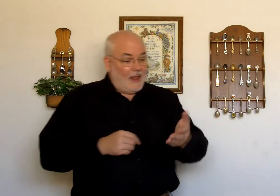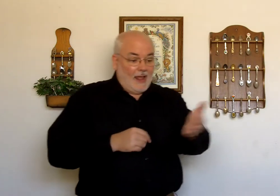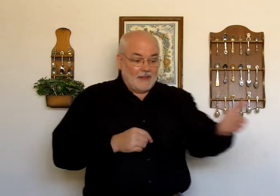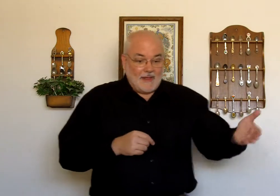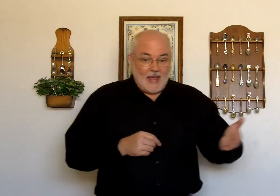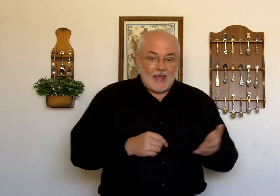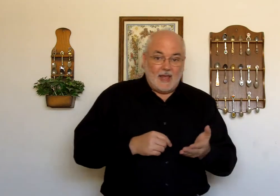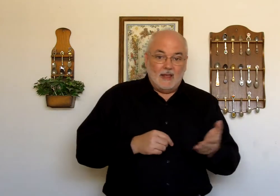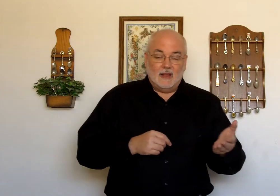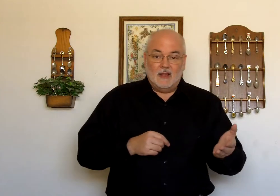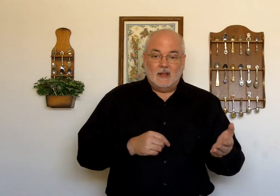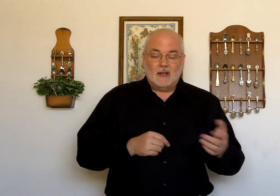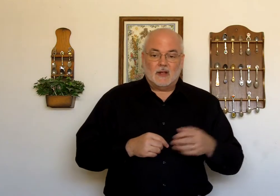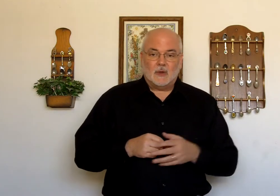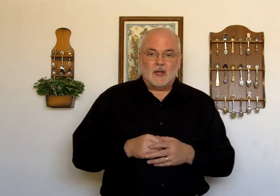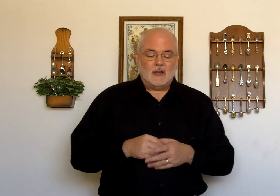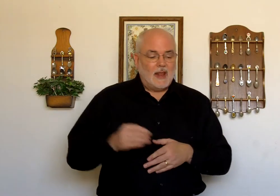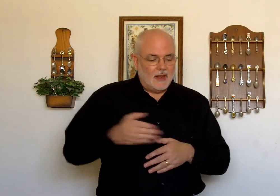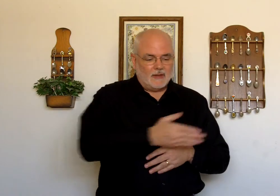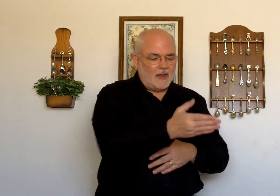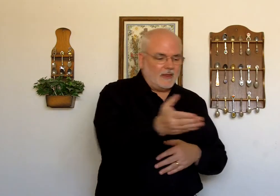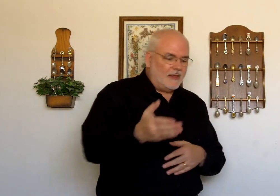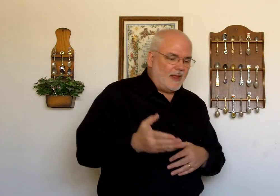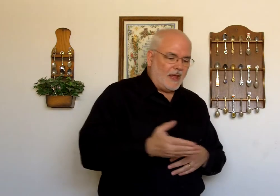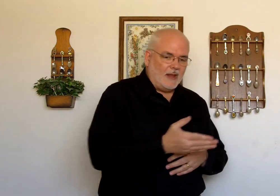And they. Okay? They.